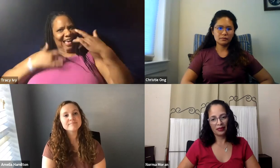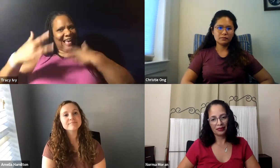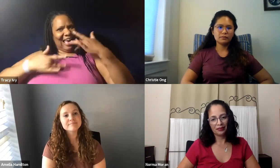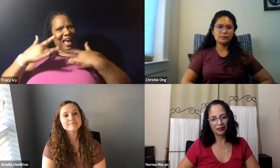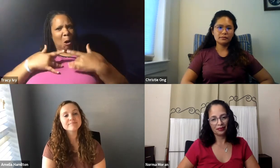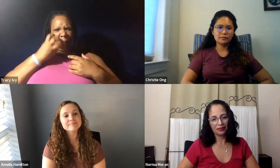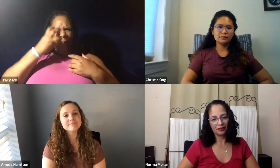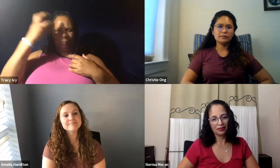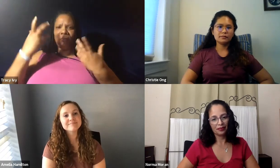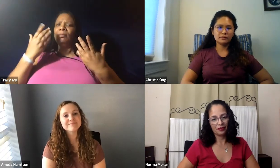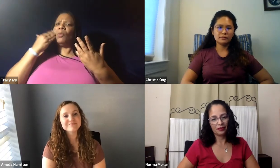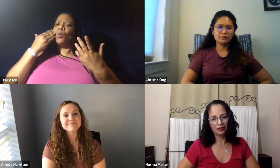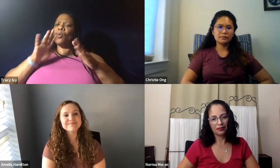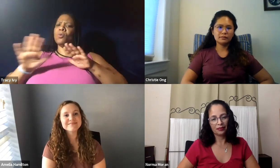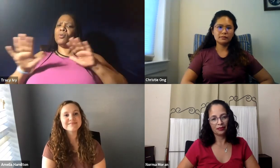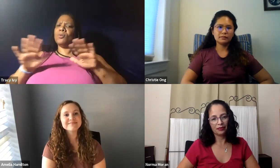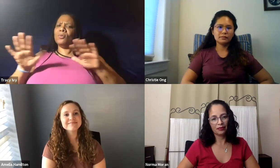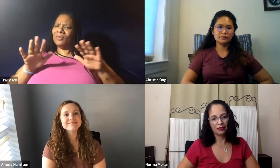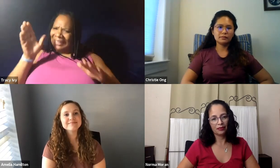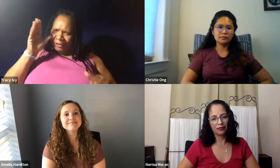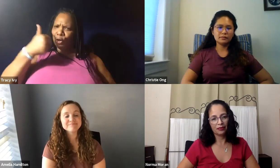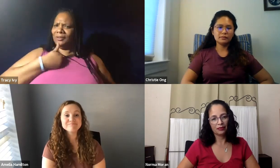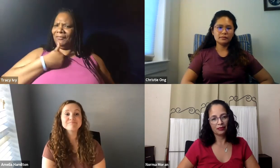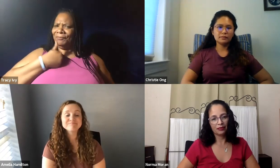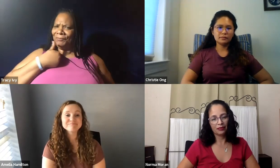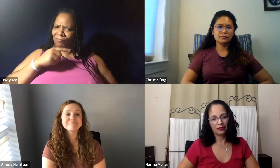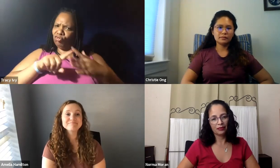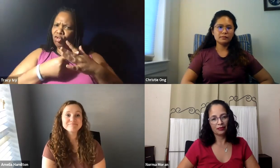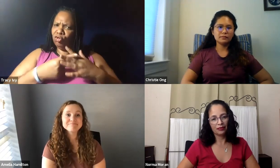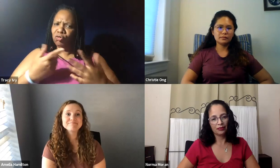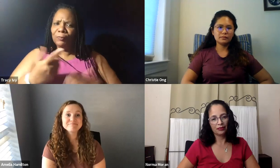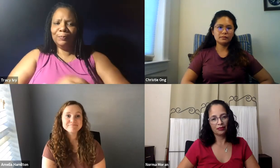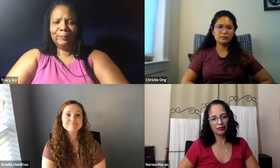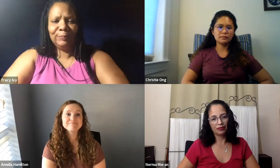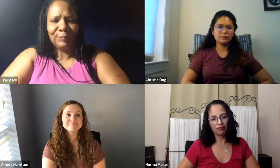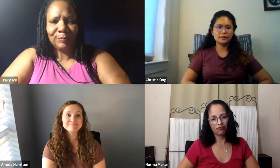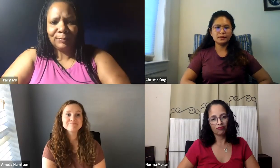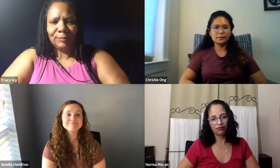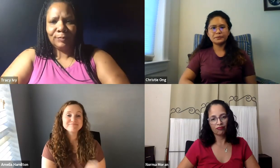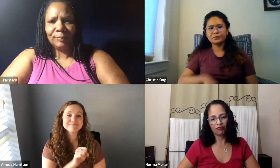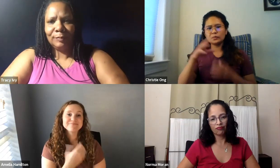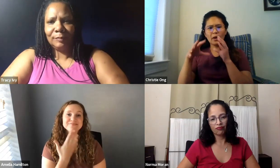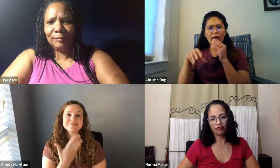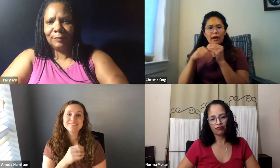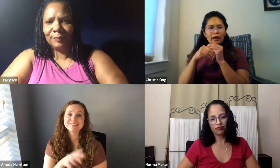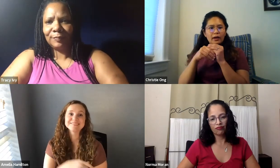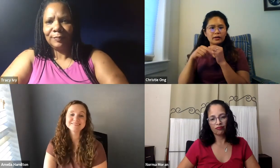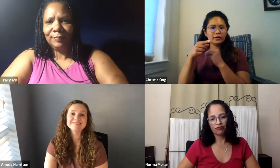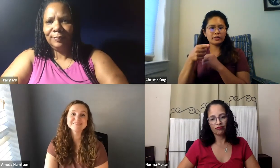and find a job and then end up hating it, but start figuring out what you like and what you want to do now so that you're able to do